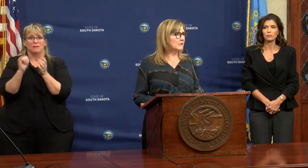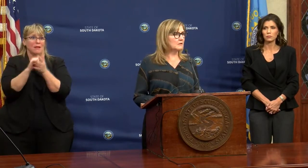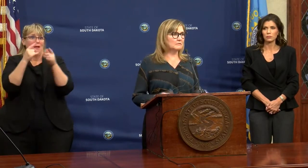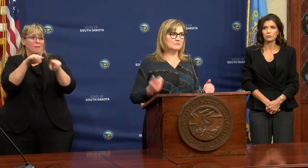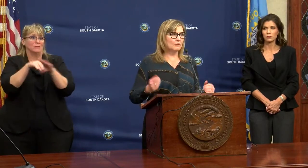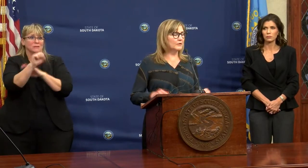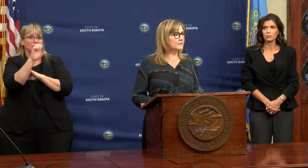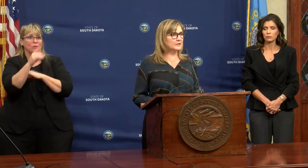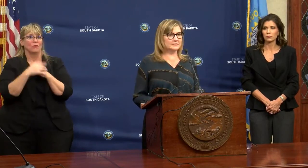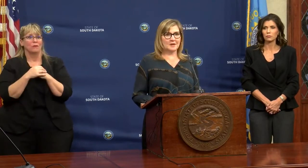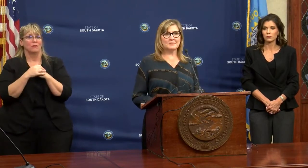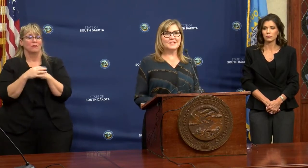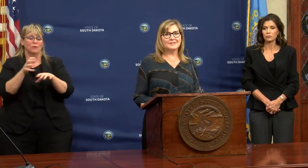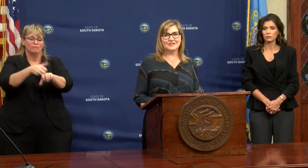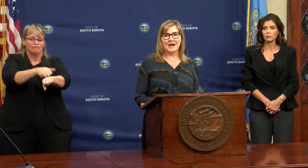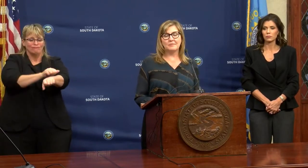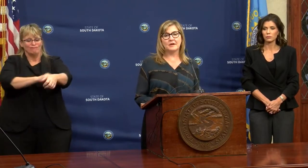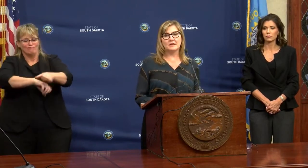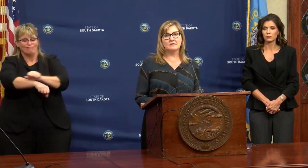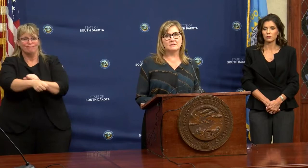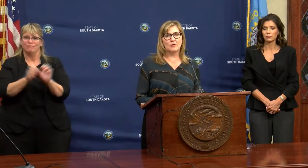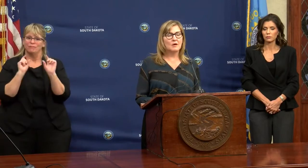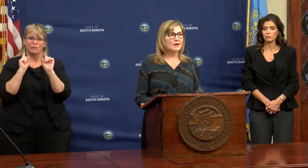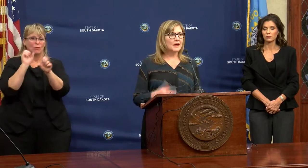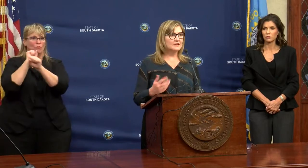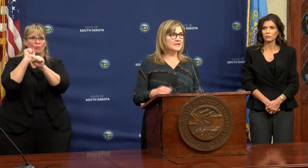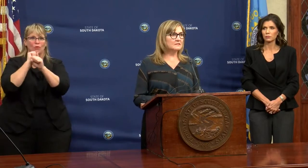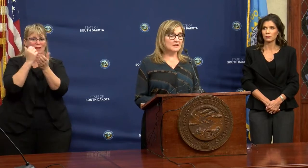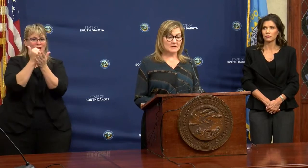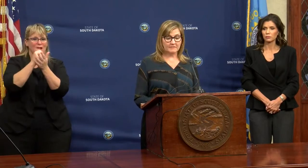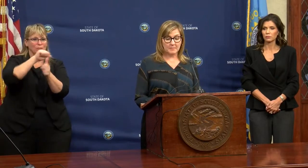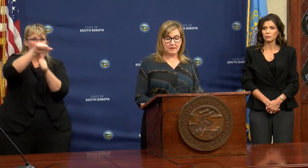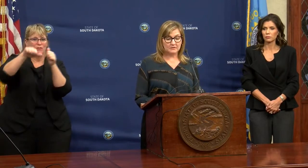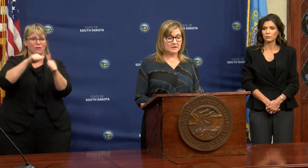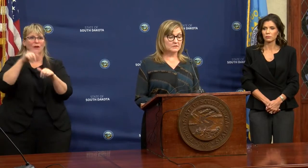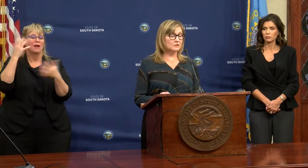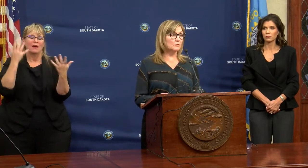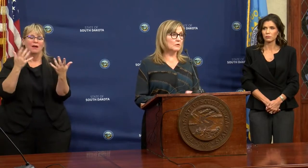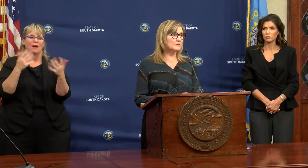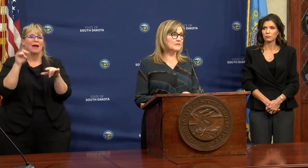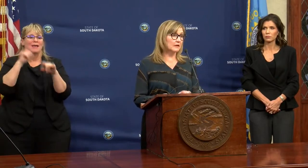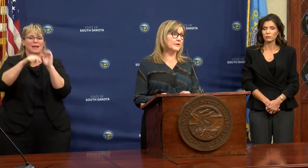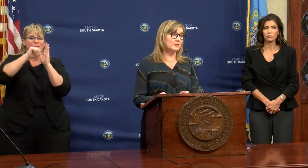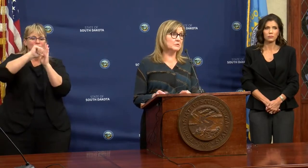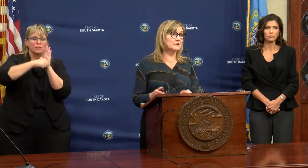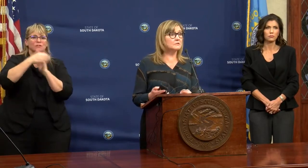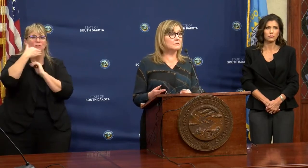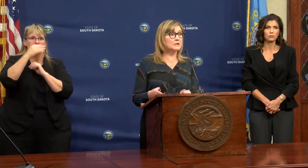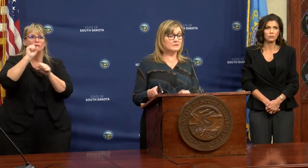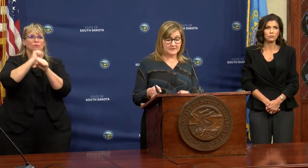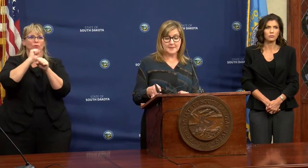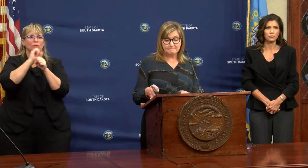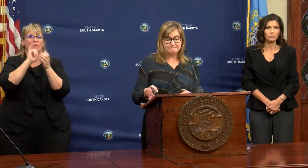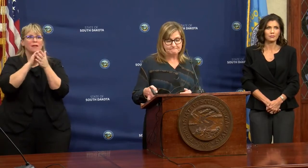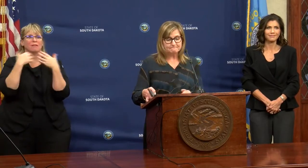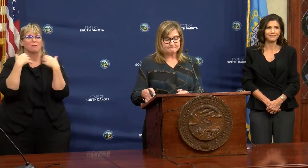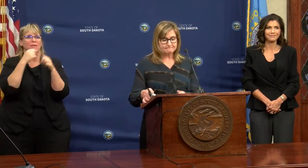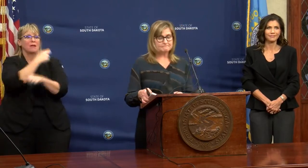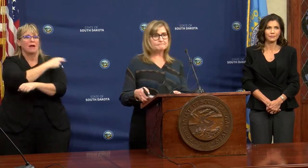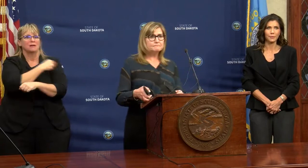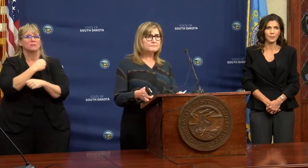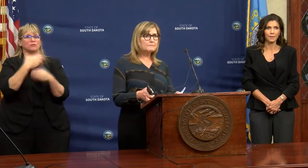roll our sleeves up and we get the job done and so I just can't say enough about the good work that the health care community is doing in our state.